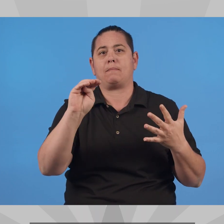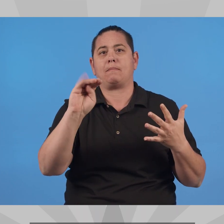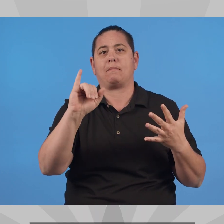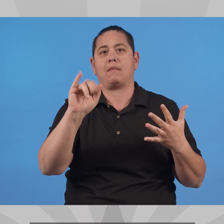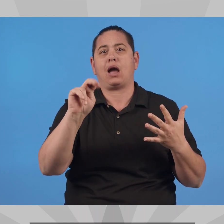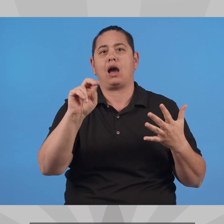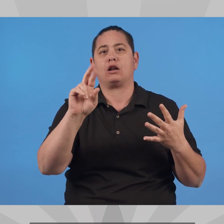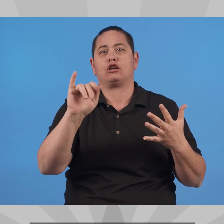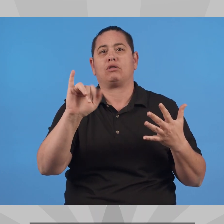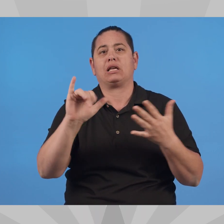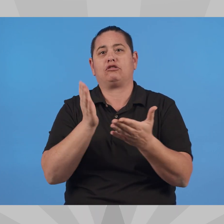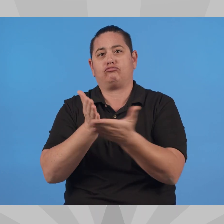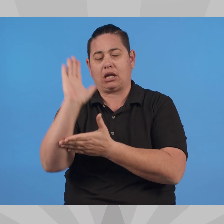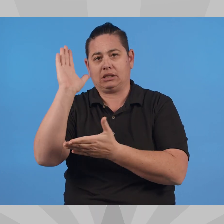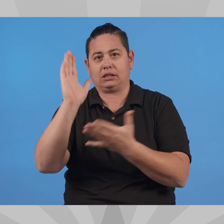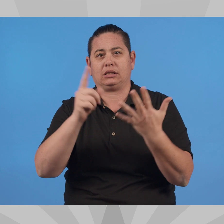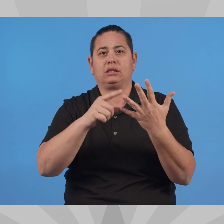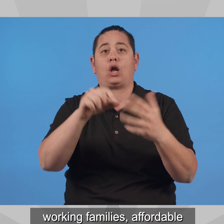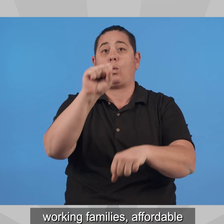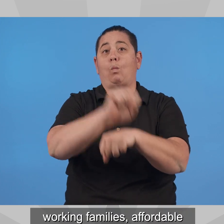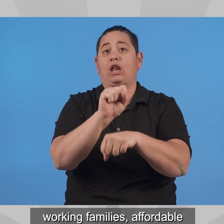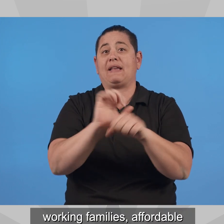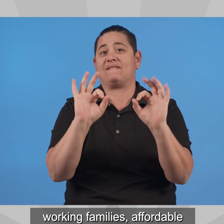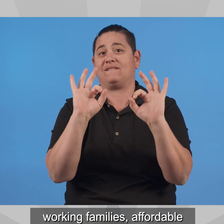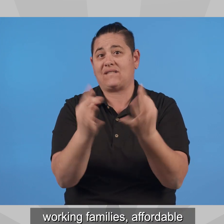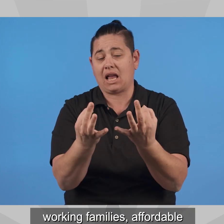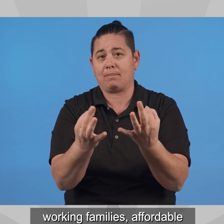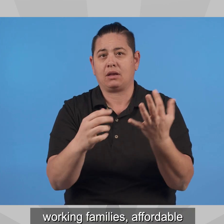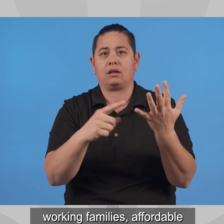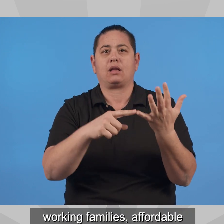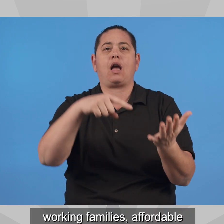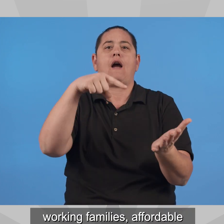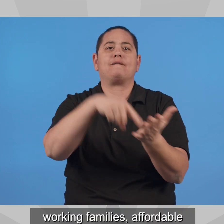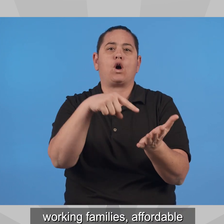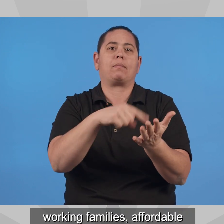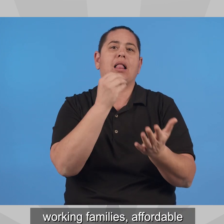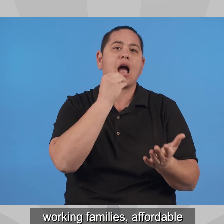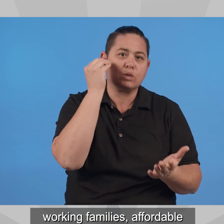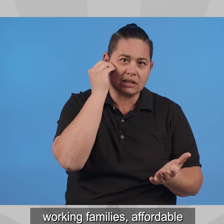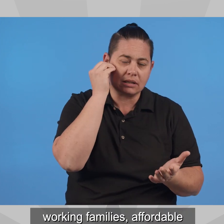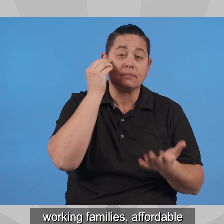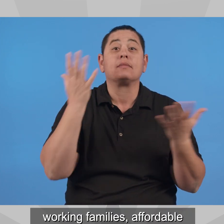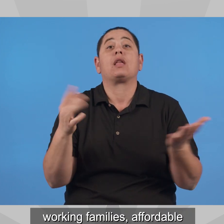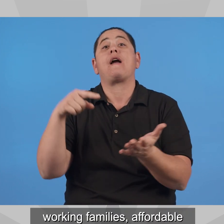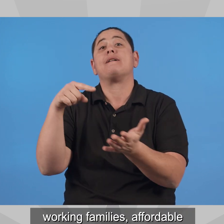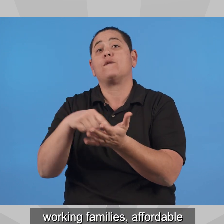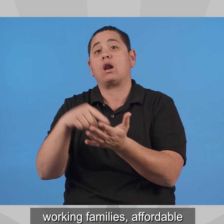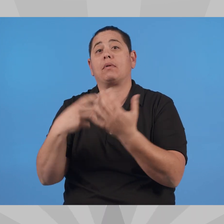minority rights, working families, affordable housing,